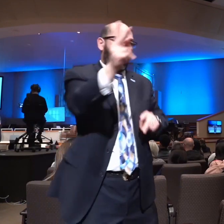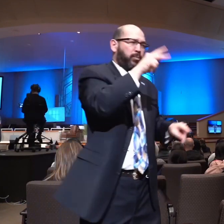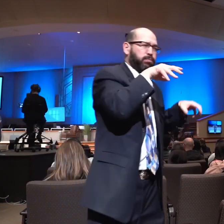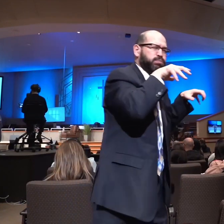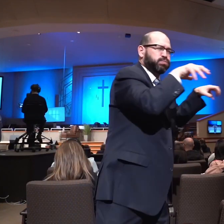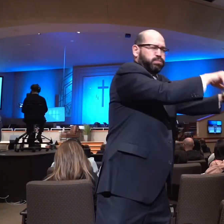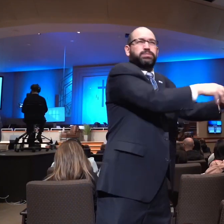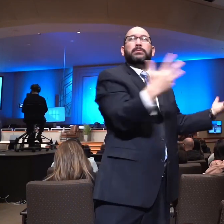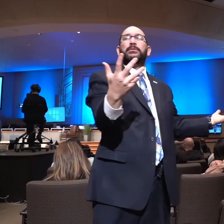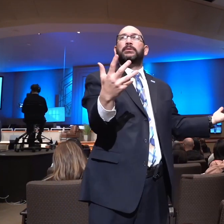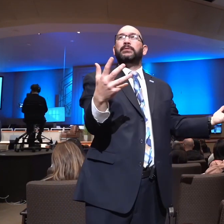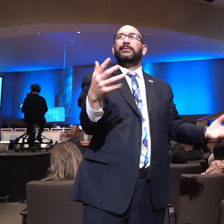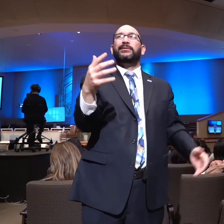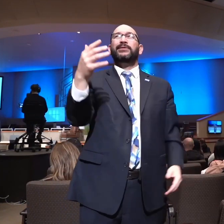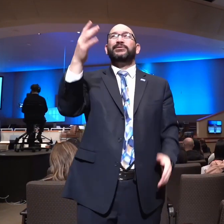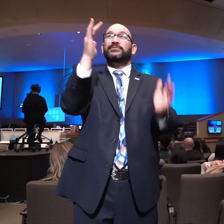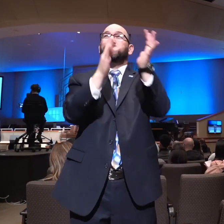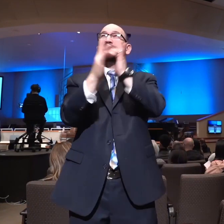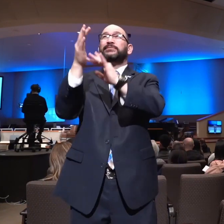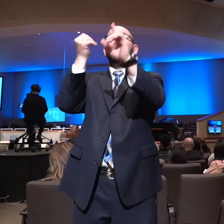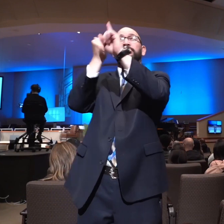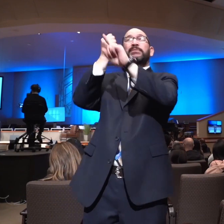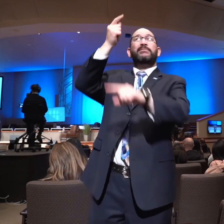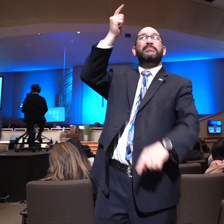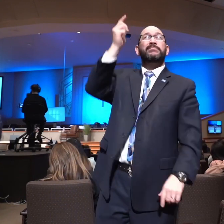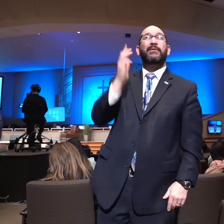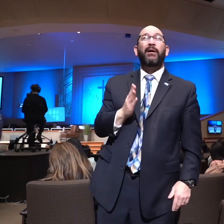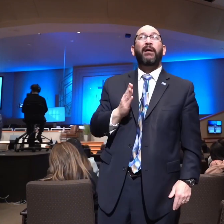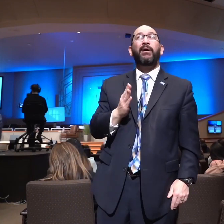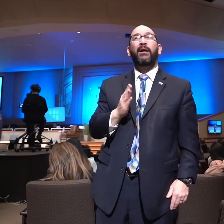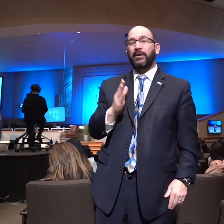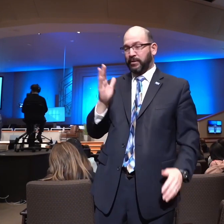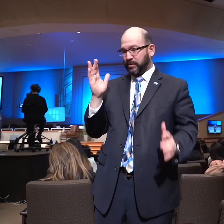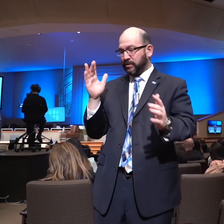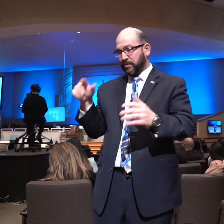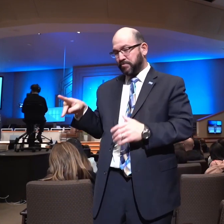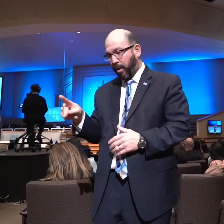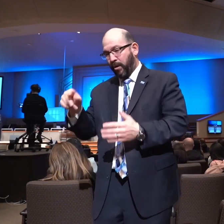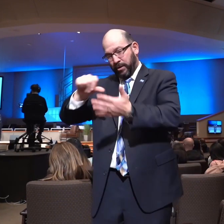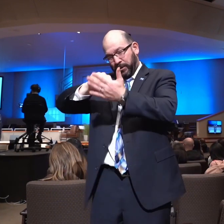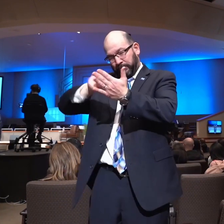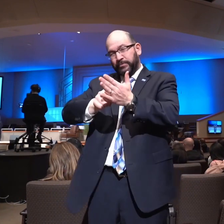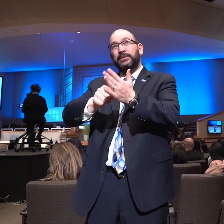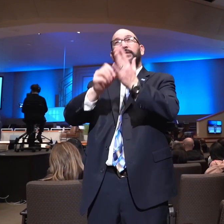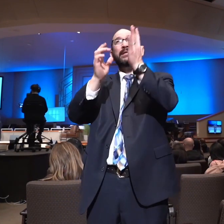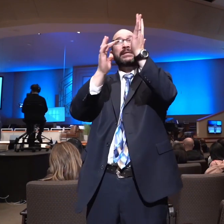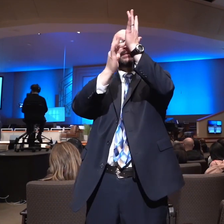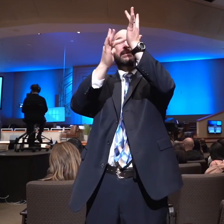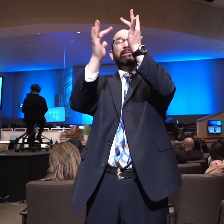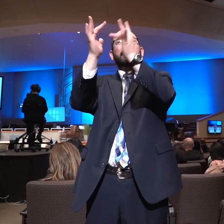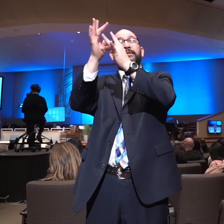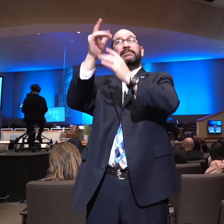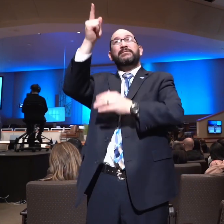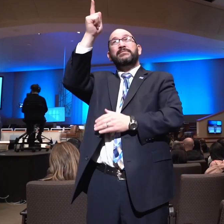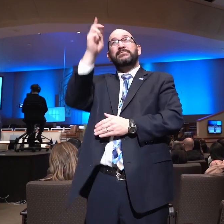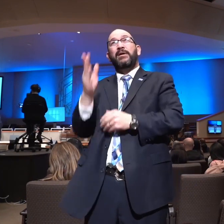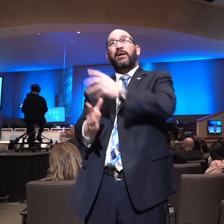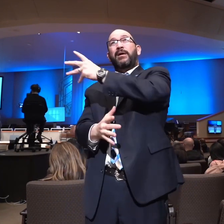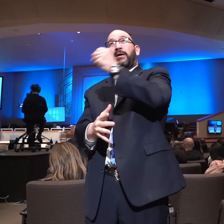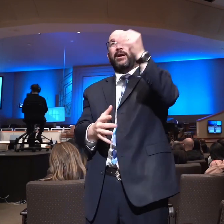we know that He is God, but here Paul is emphasizing that He was the God-man, the man Christ Jesus. And as the